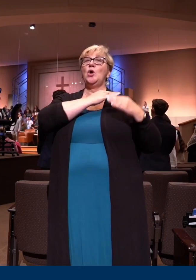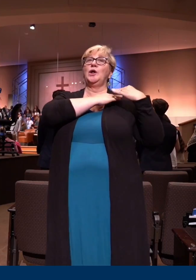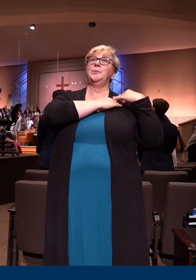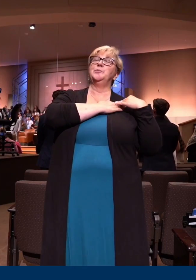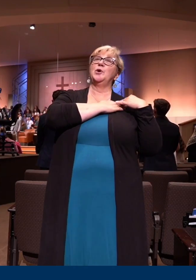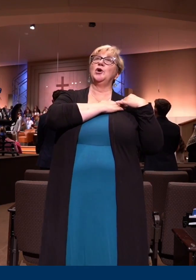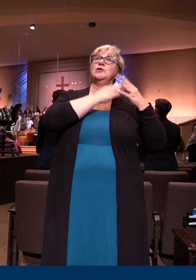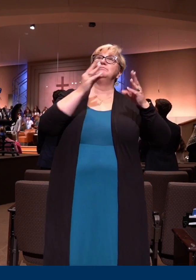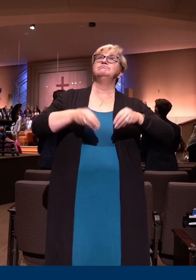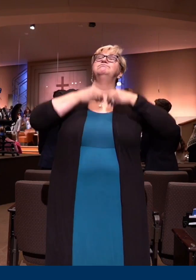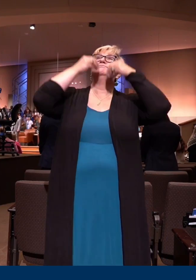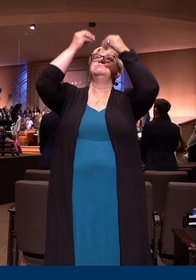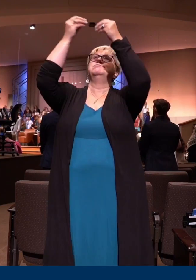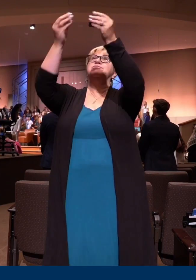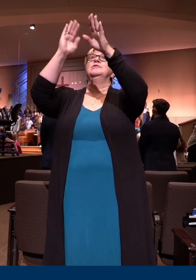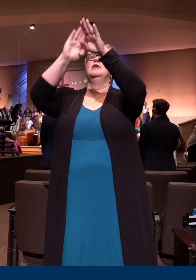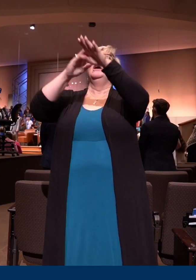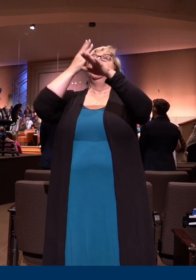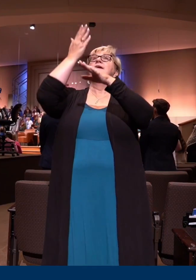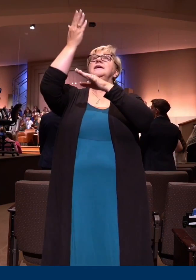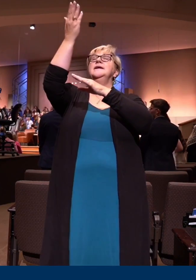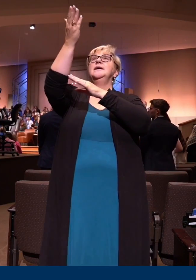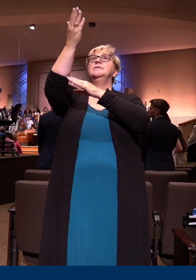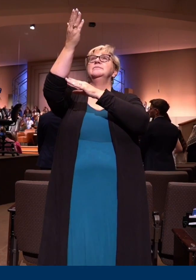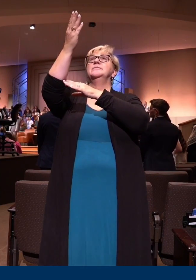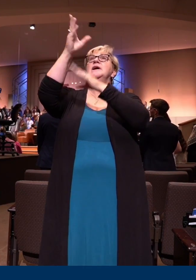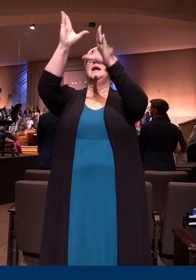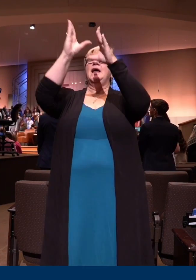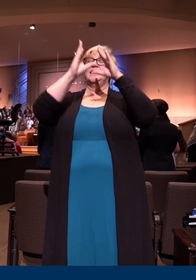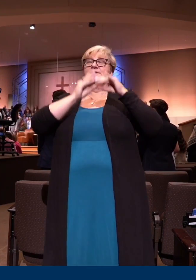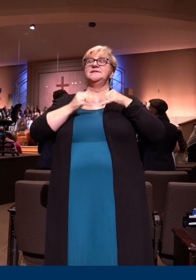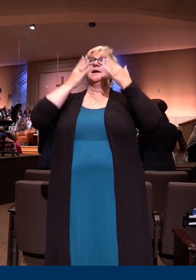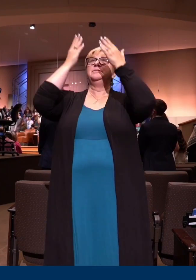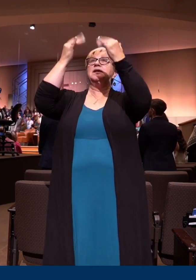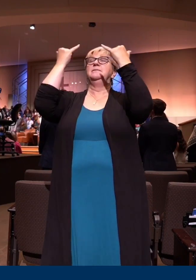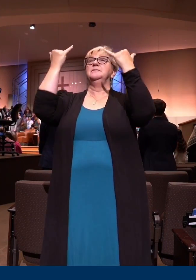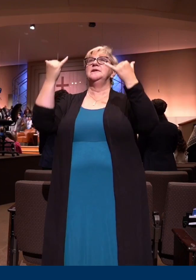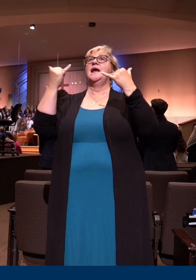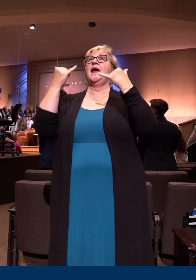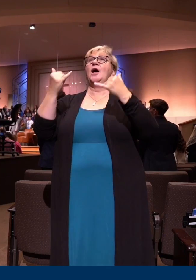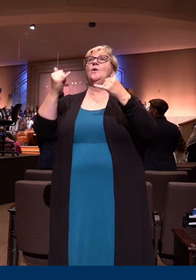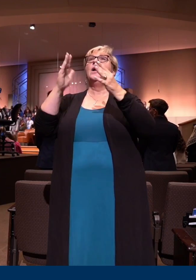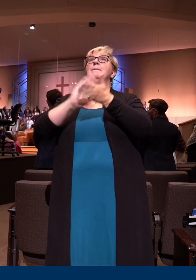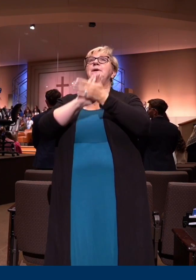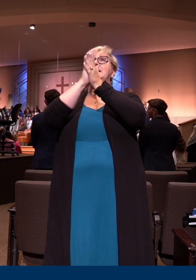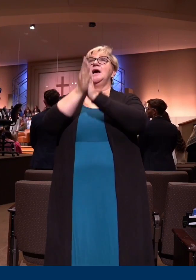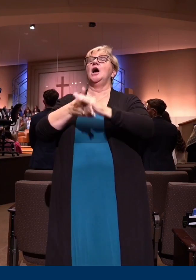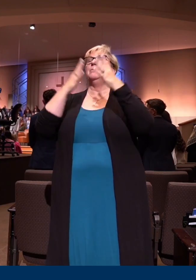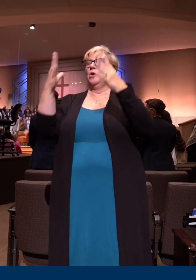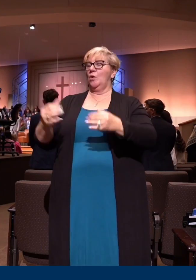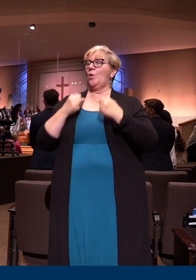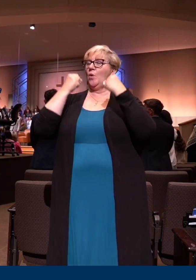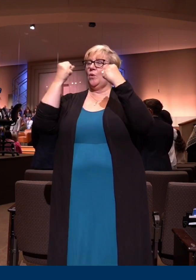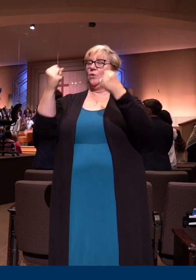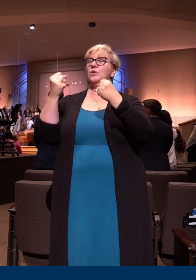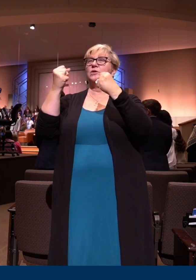feet. Plunge Him today and be made complete. Glory to His